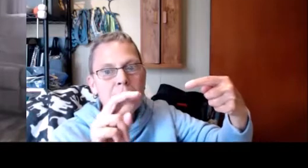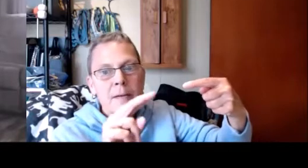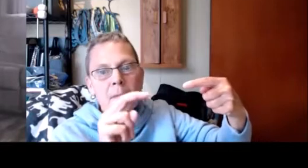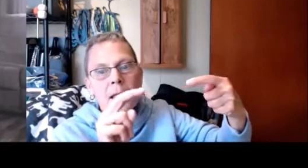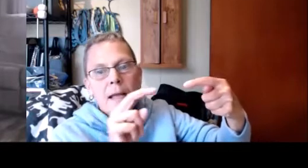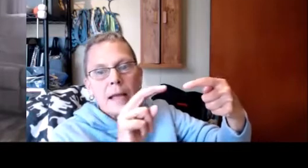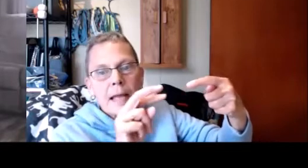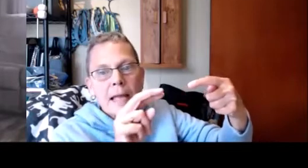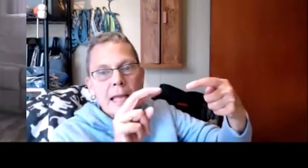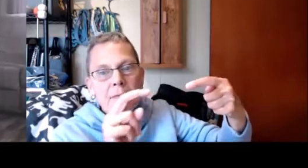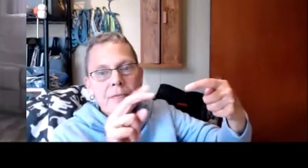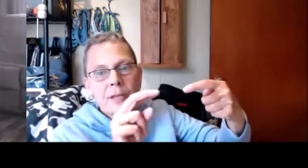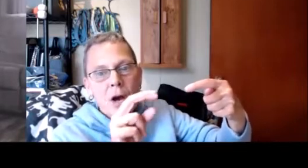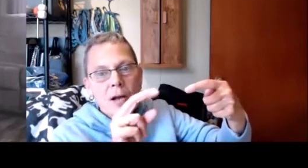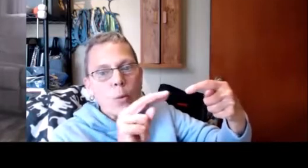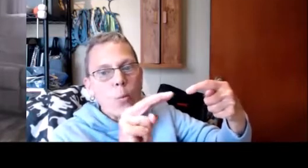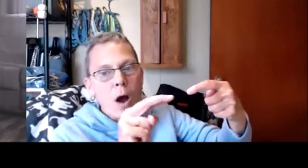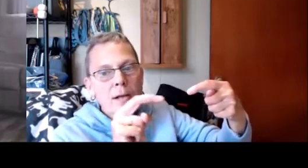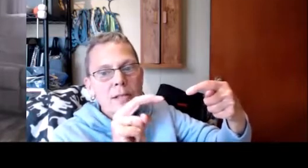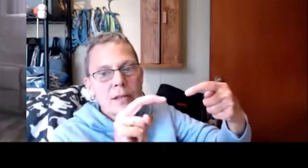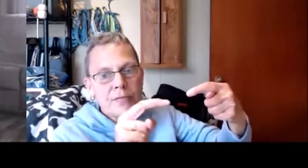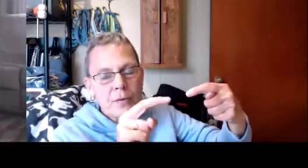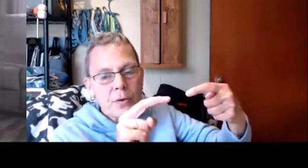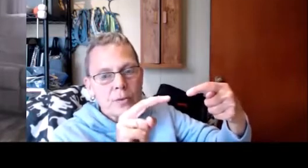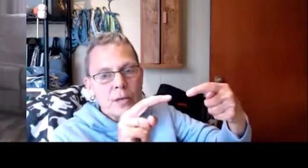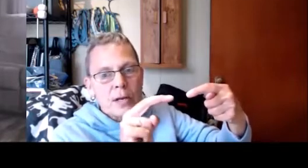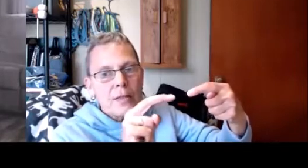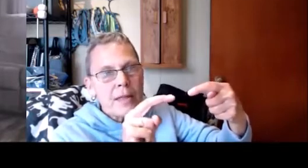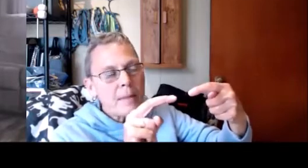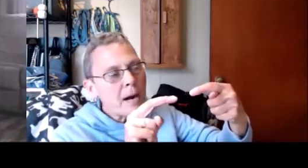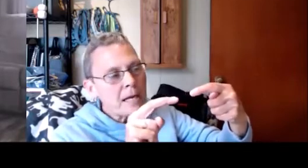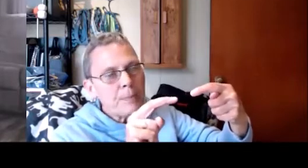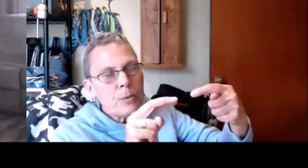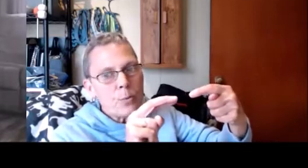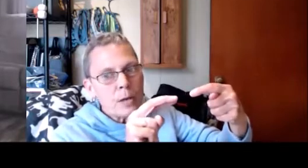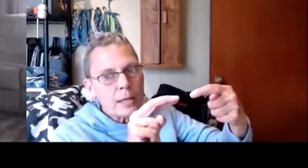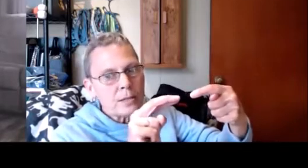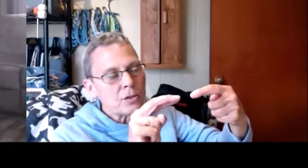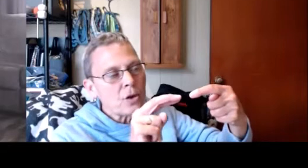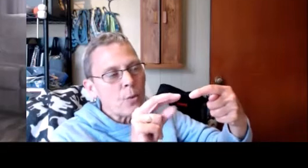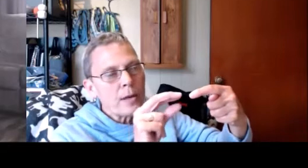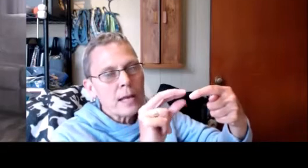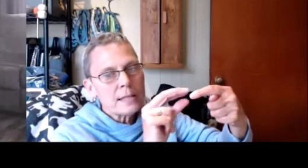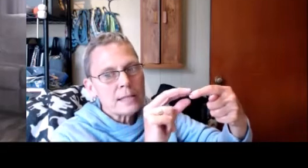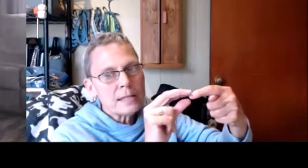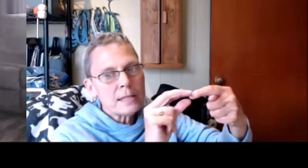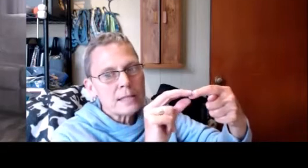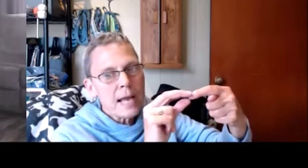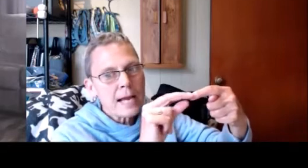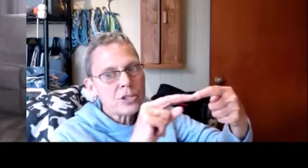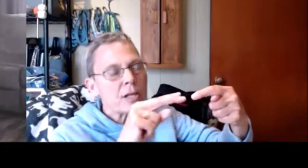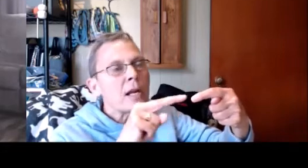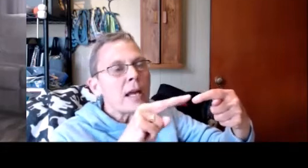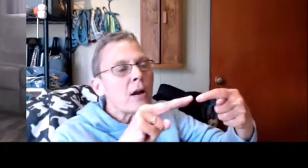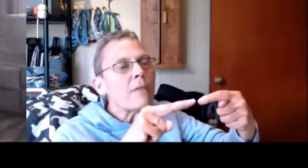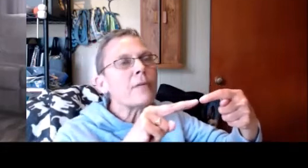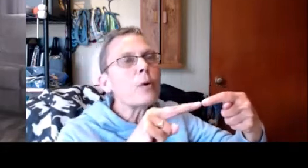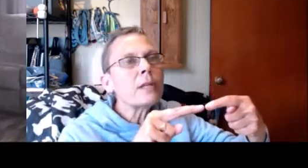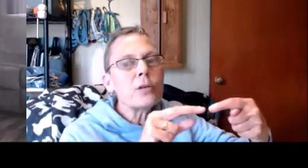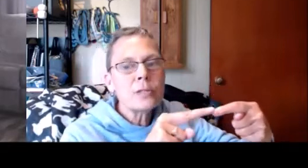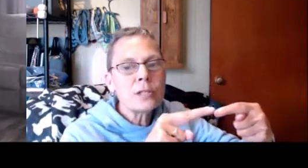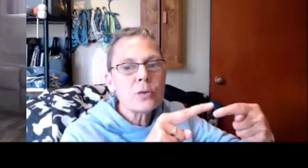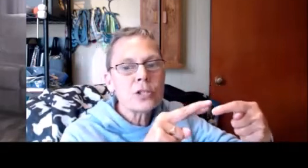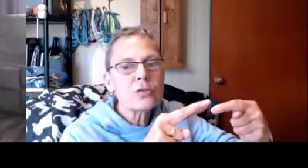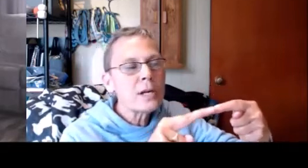food, all right, if the dog, the want of the food, they might be willing to go in and snatch it, and